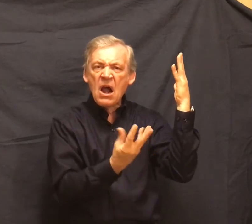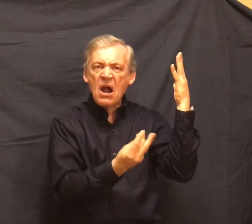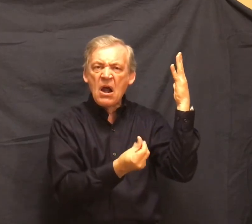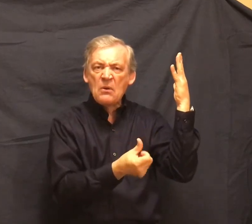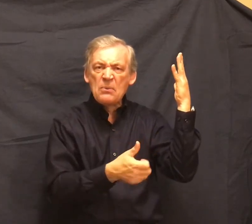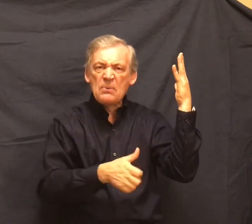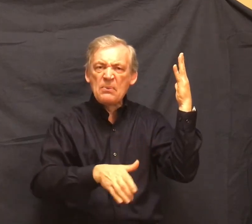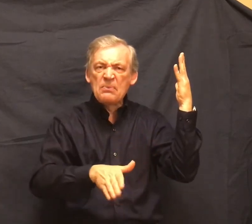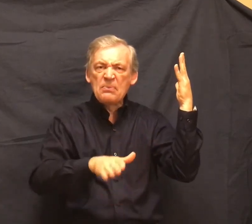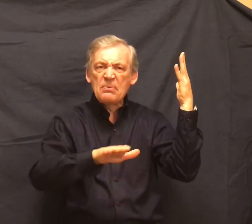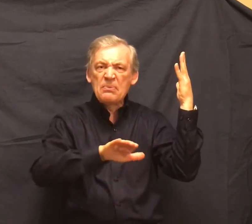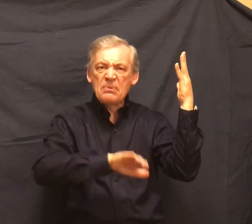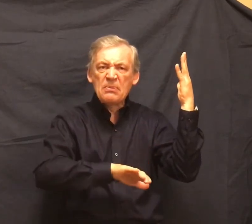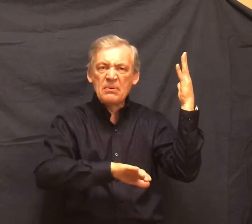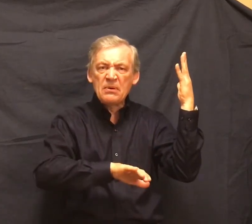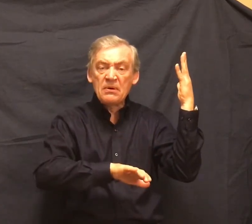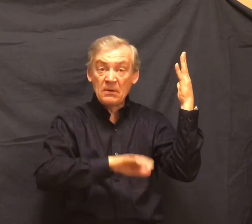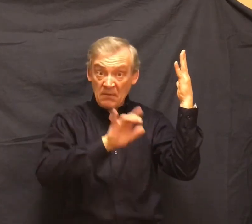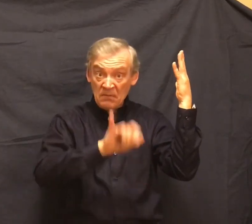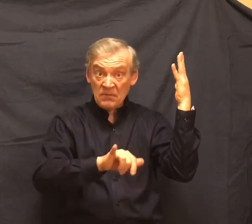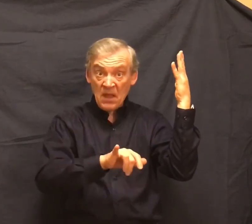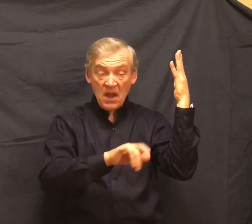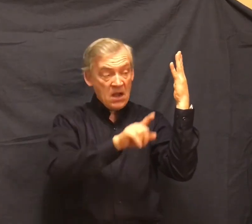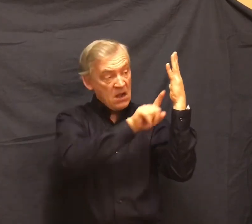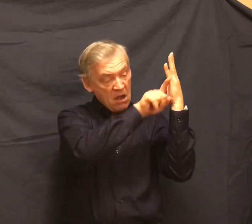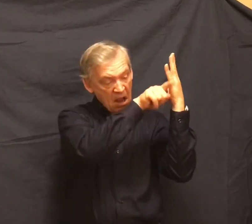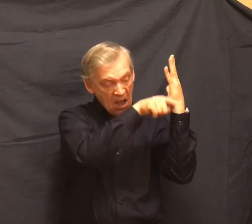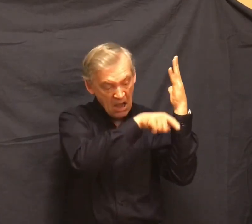The limb is worn smooth by men who have sat on it.